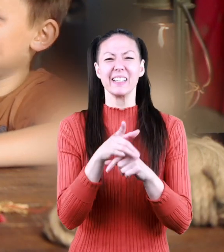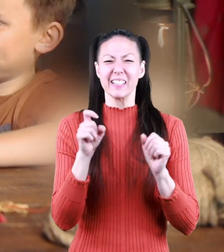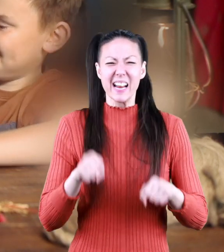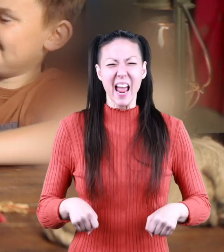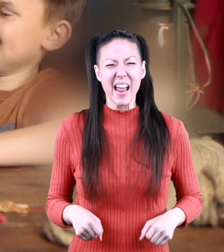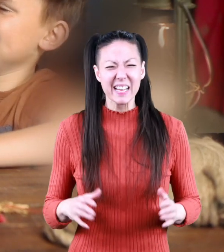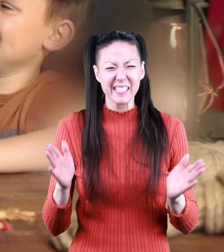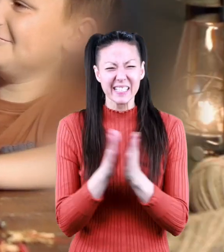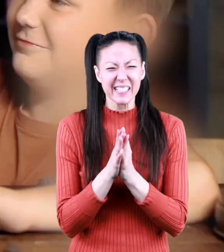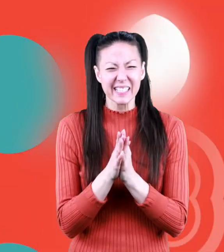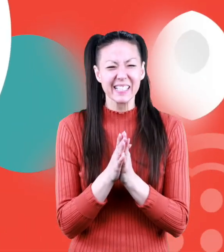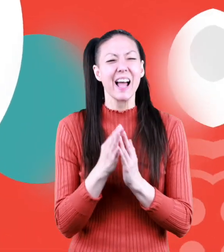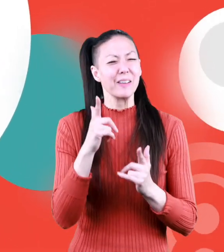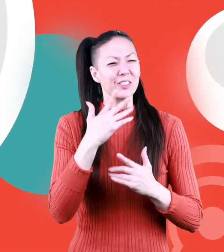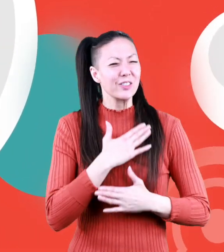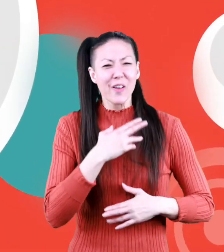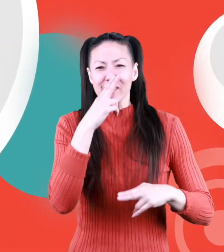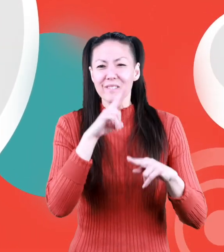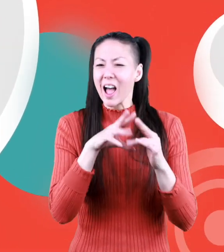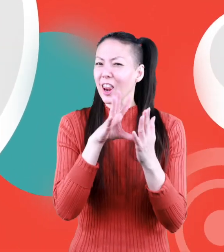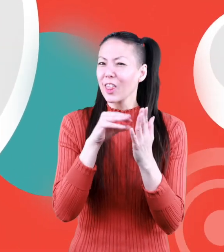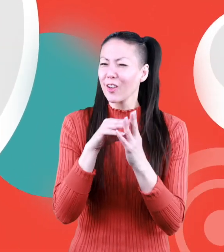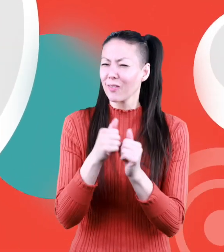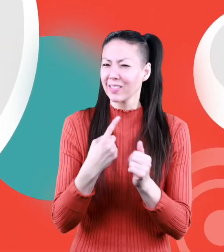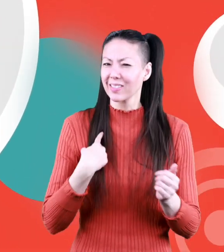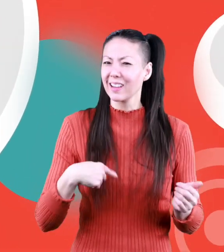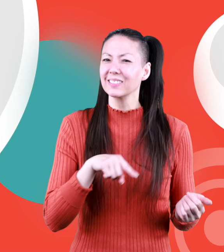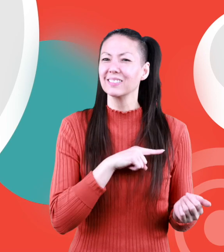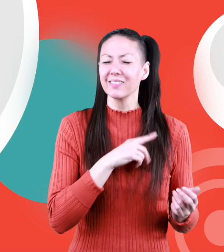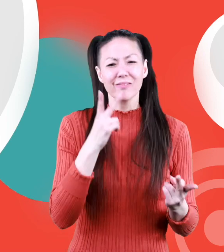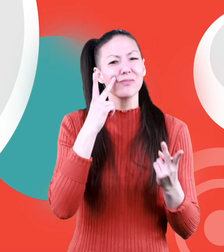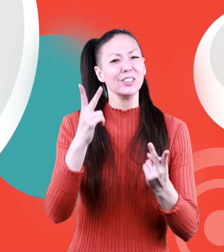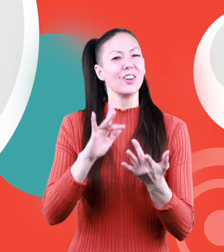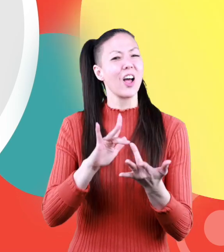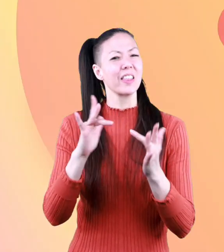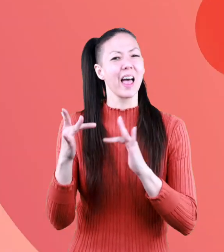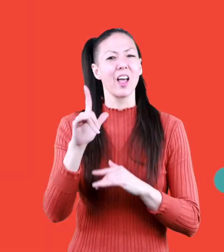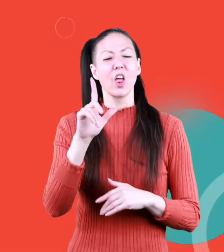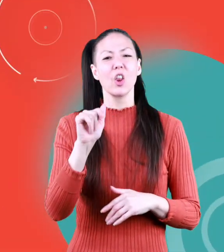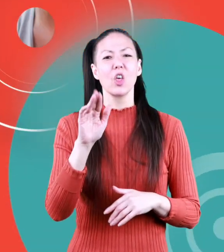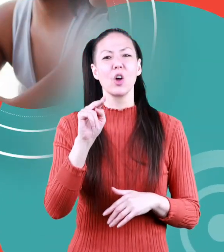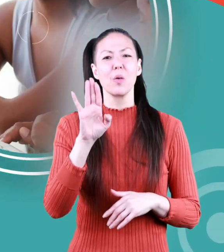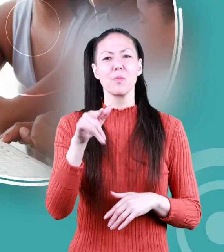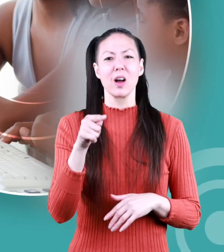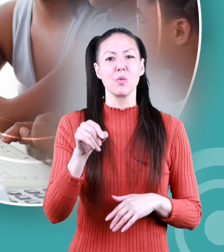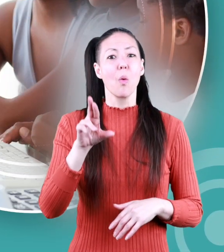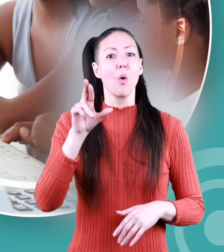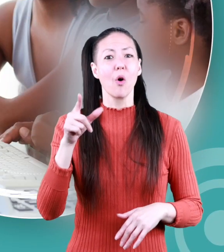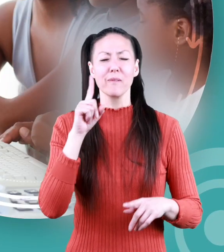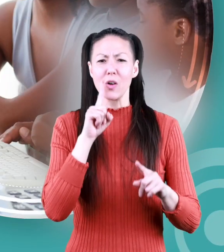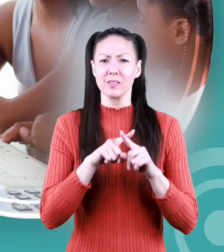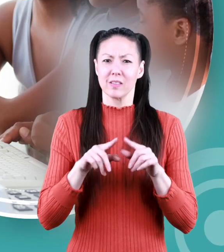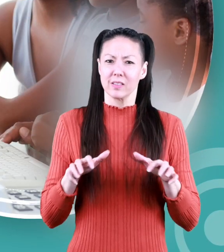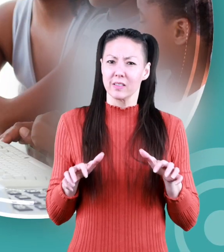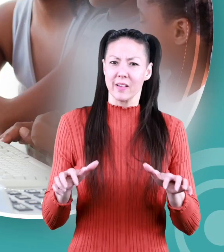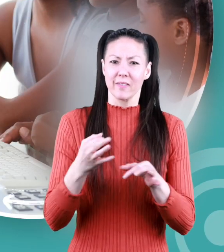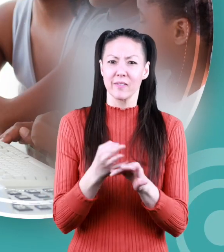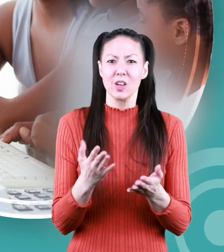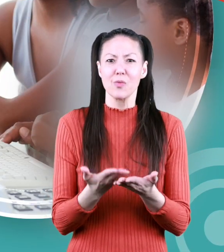can be hope you had fun learning with us visit us at learnbright.org for thousands